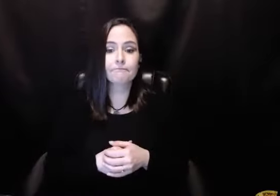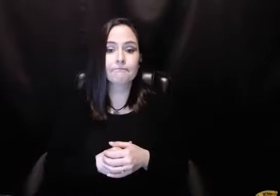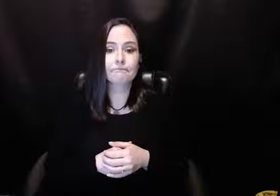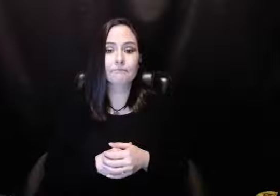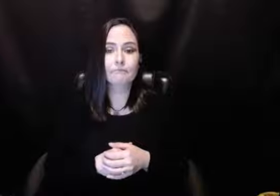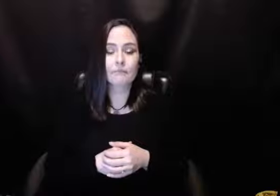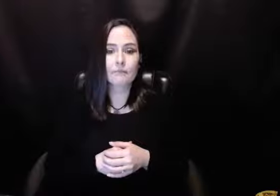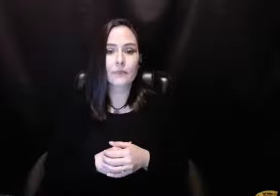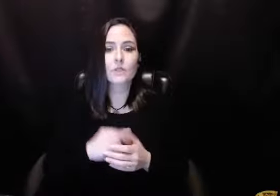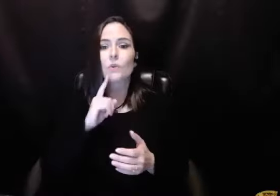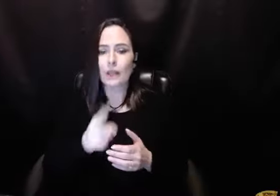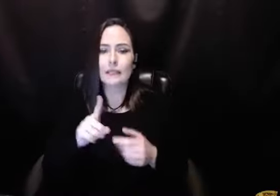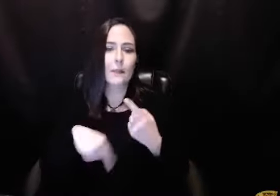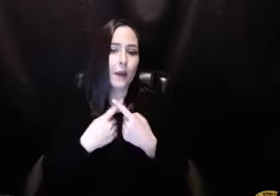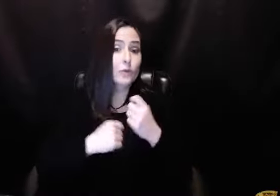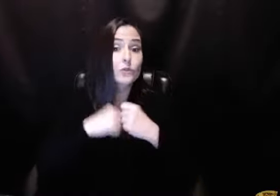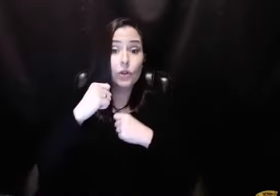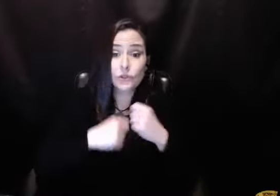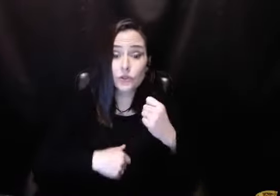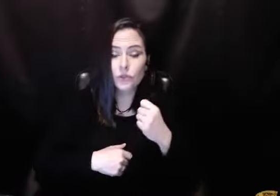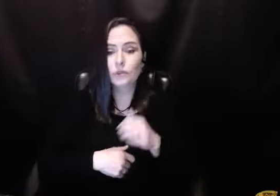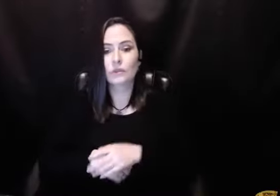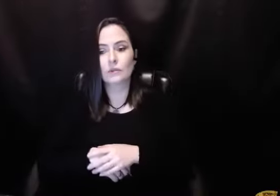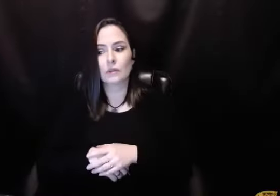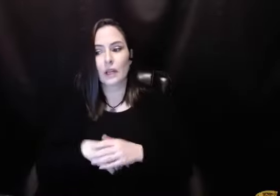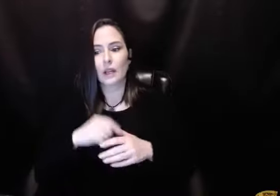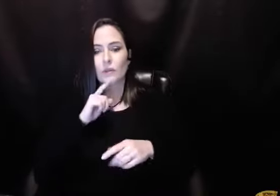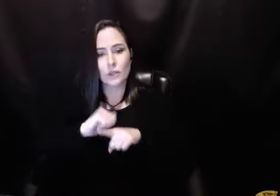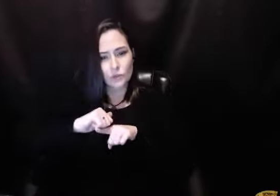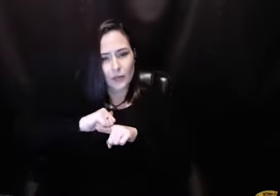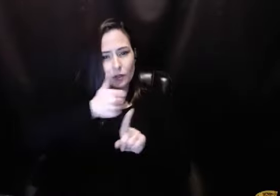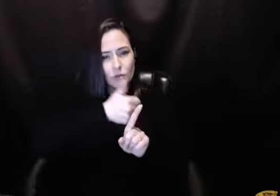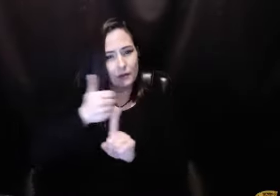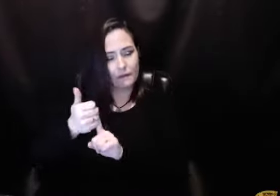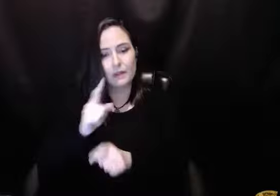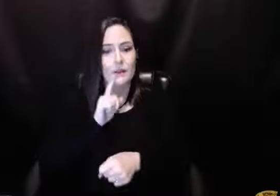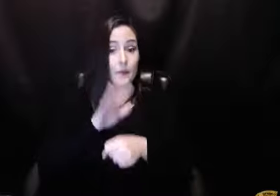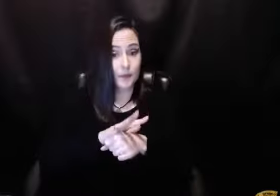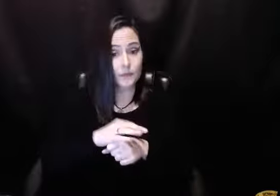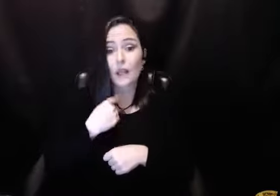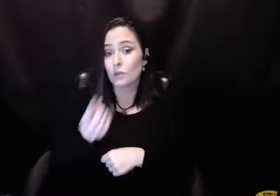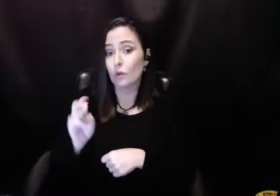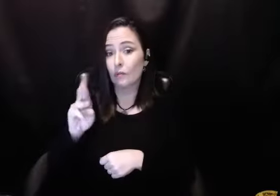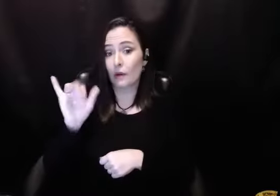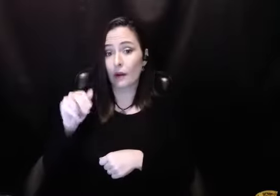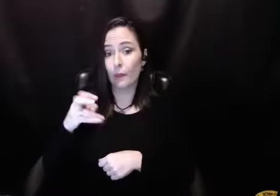oomph to it. So one time I'm down visiting and so basically it's about structure, it's about discipline and commitment.